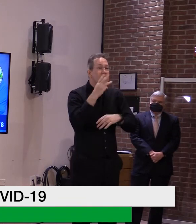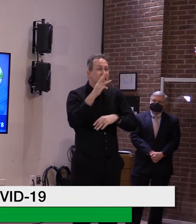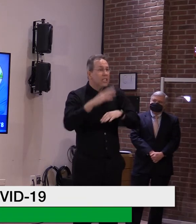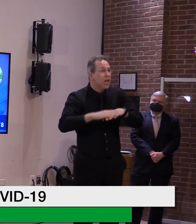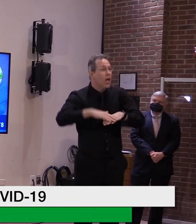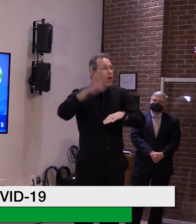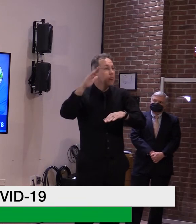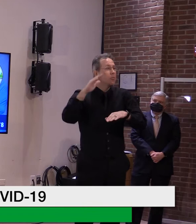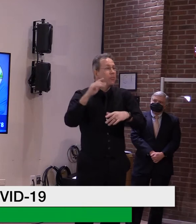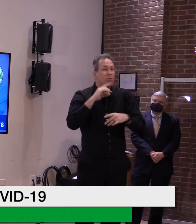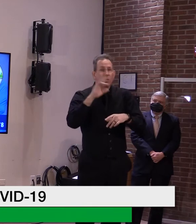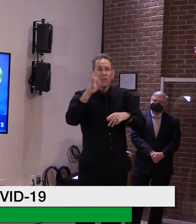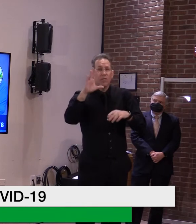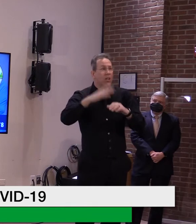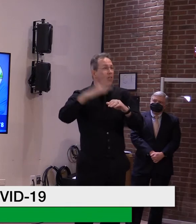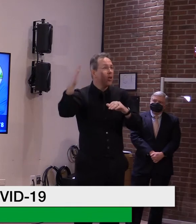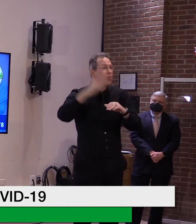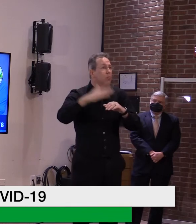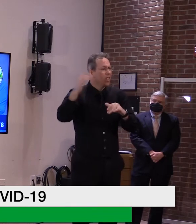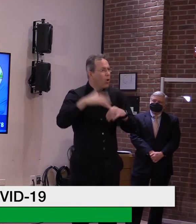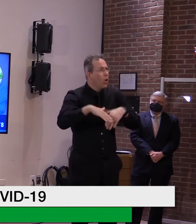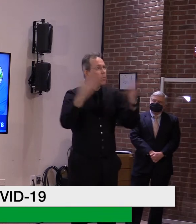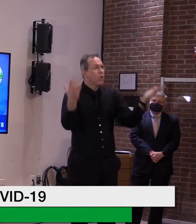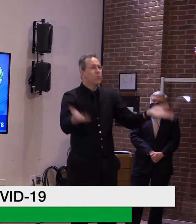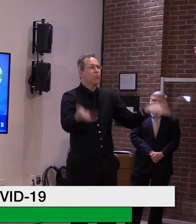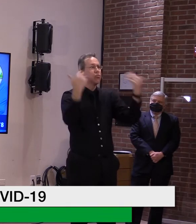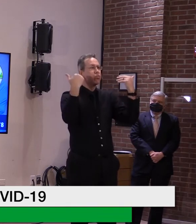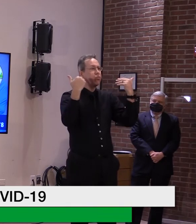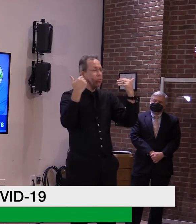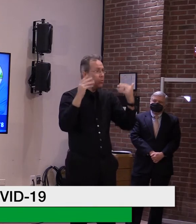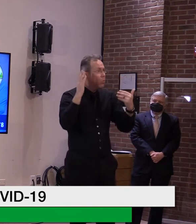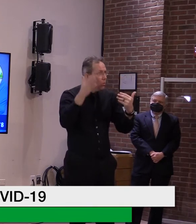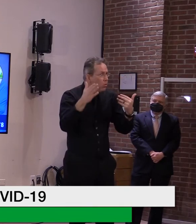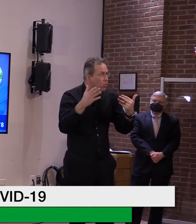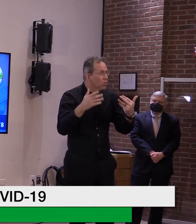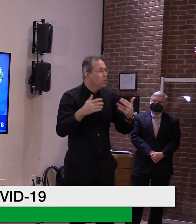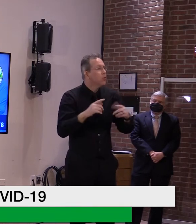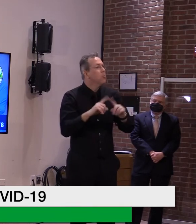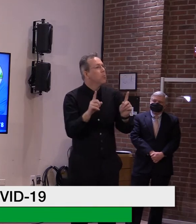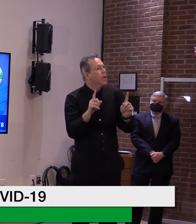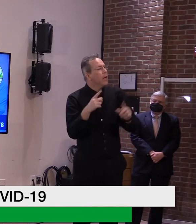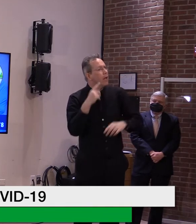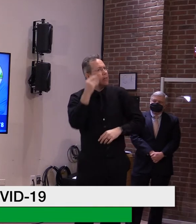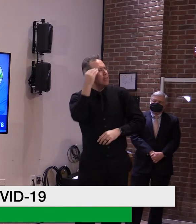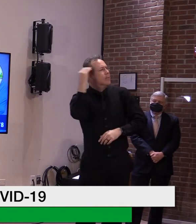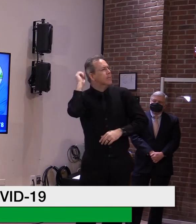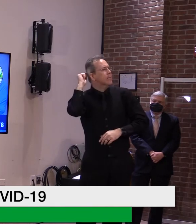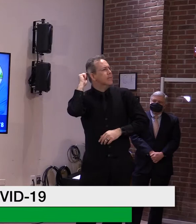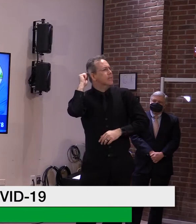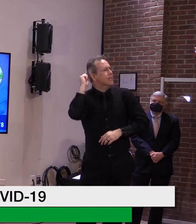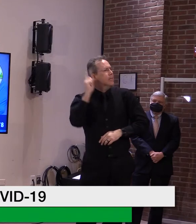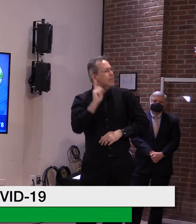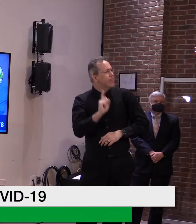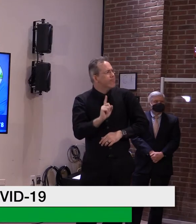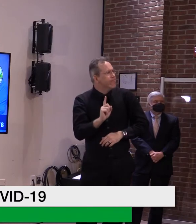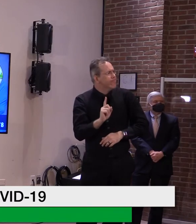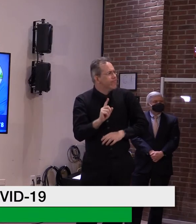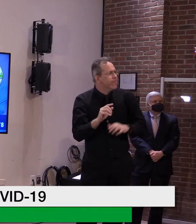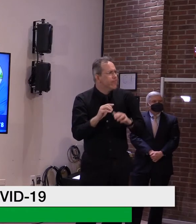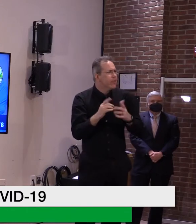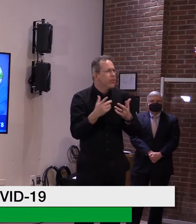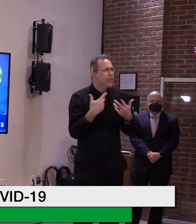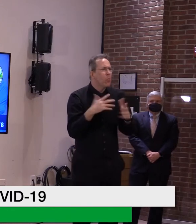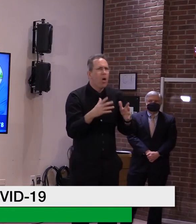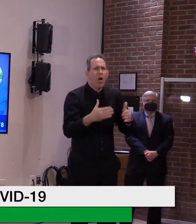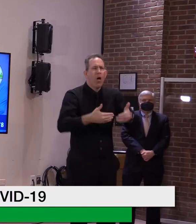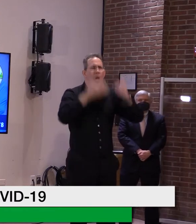But then we thought if there were a number of people in the first age group, we didn't want to overwhelm the system. And